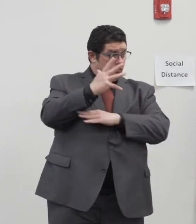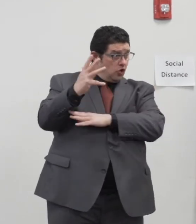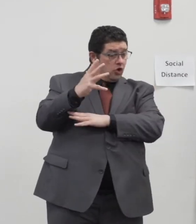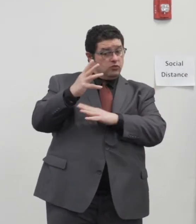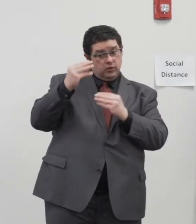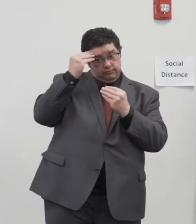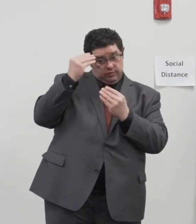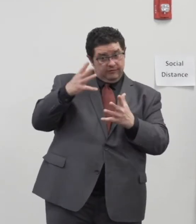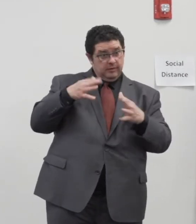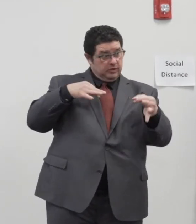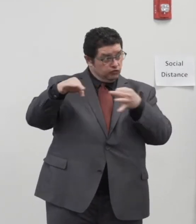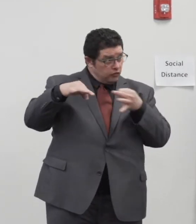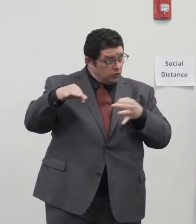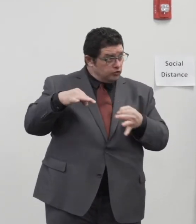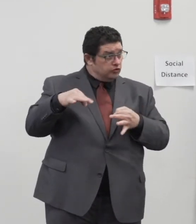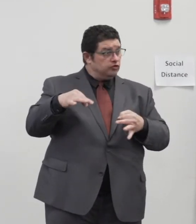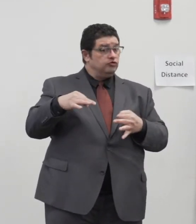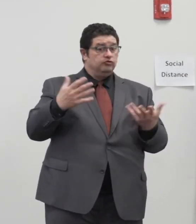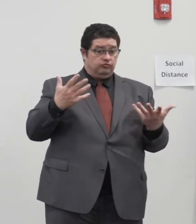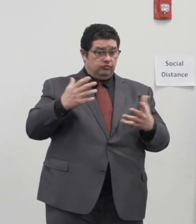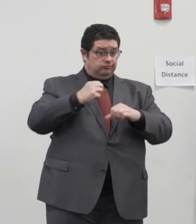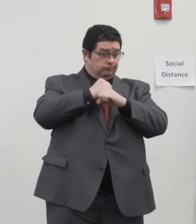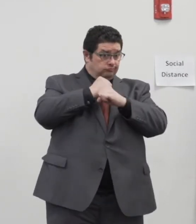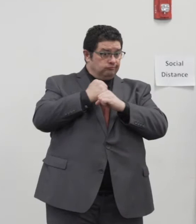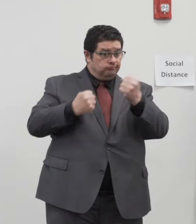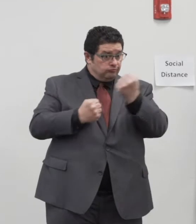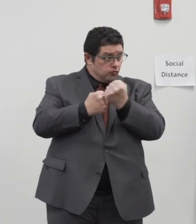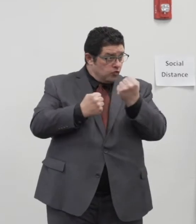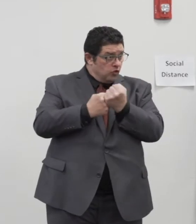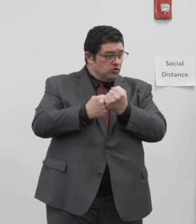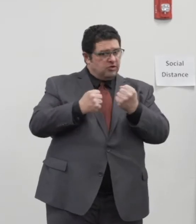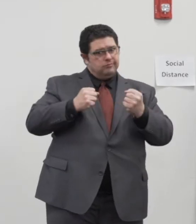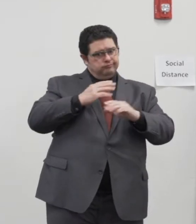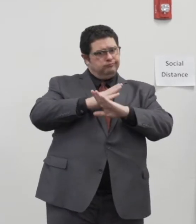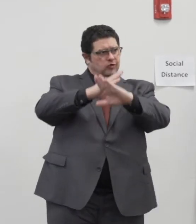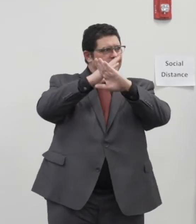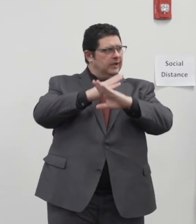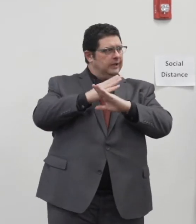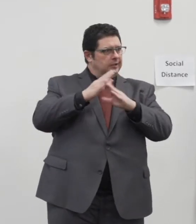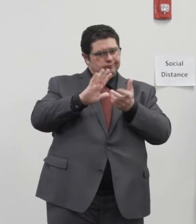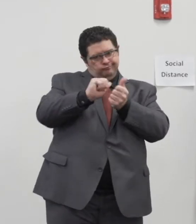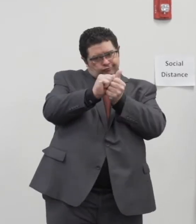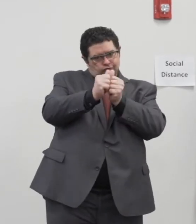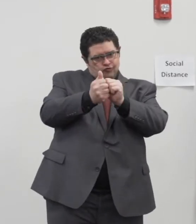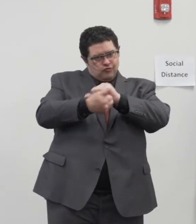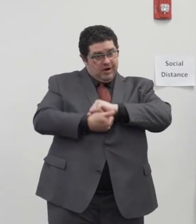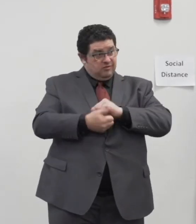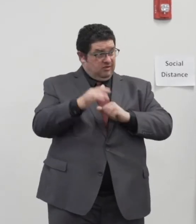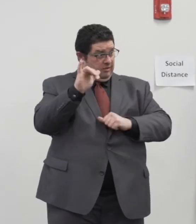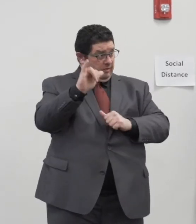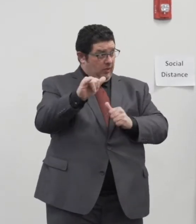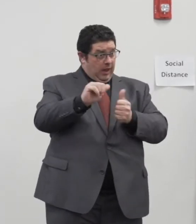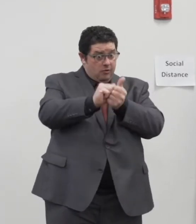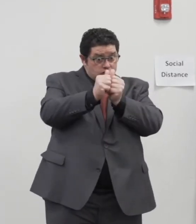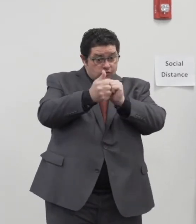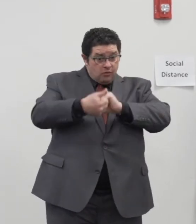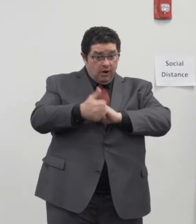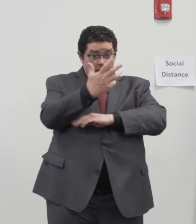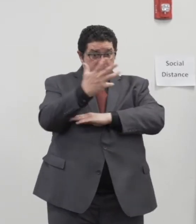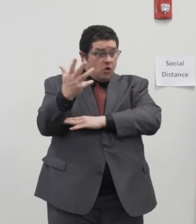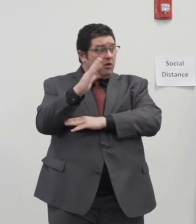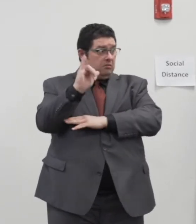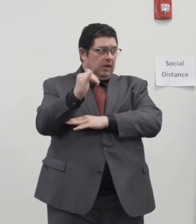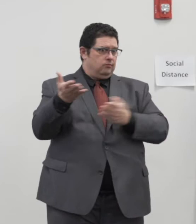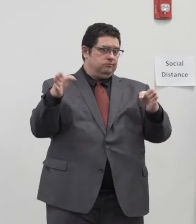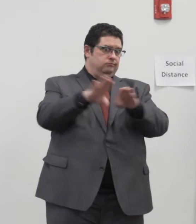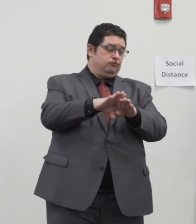and support, and can prevent crowding. We all know that a crowded park will lead to a closed park. We've seen that across